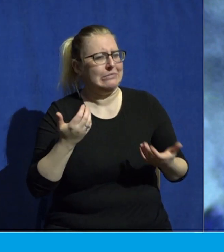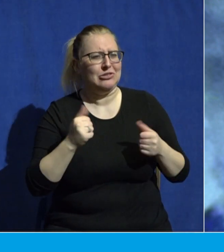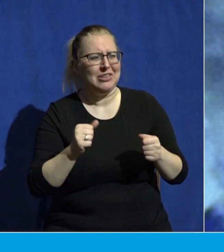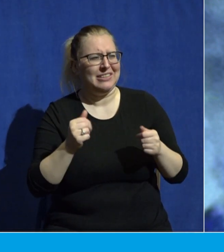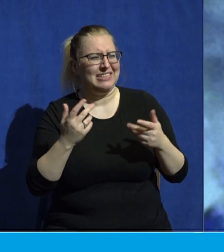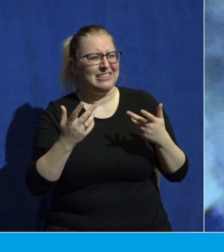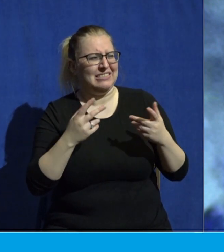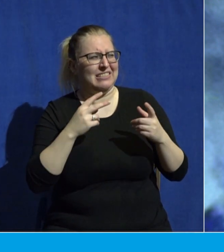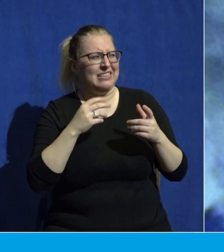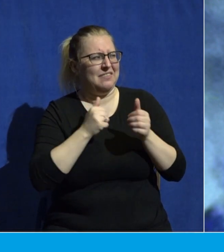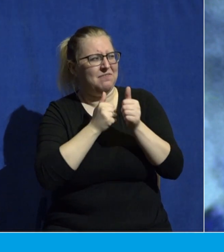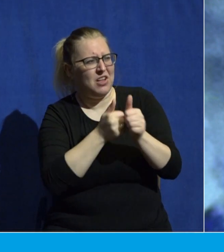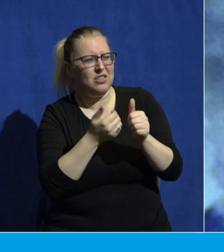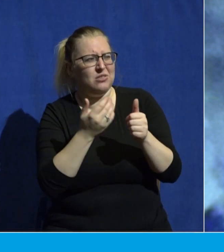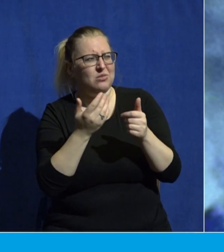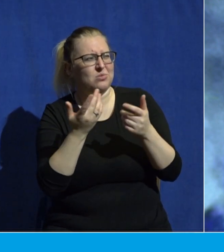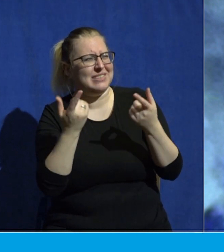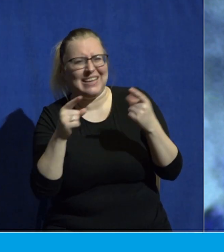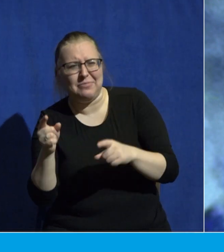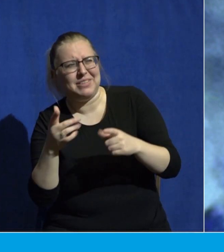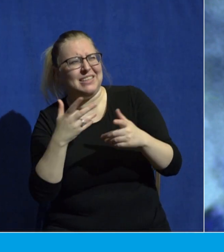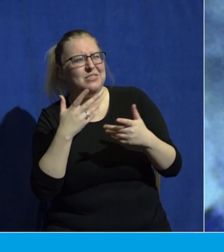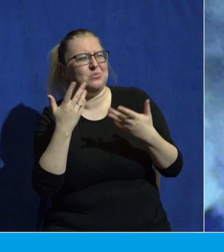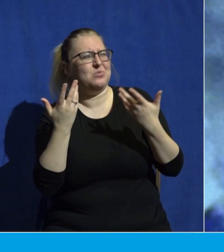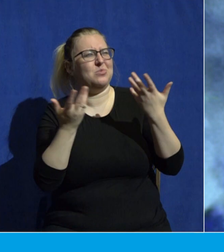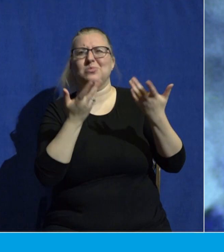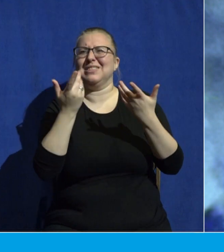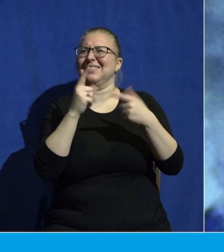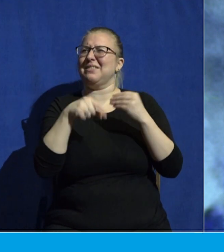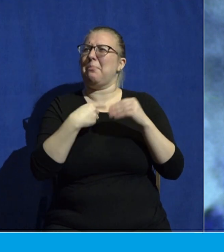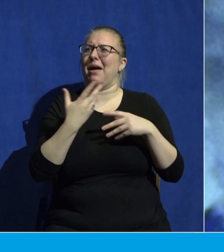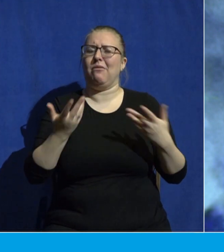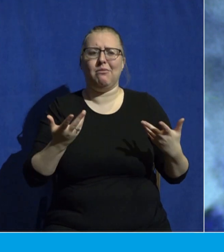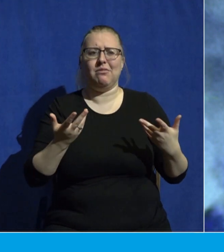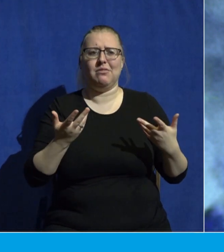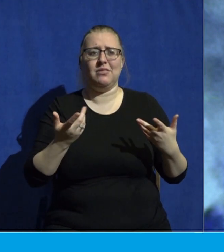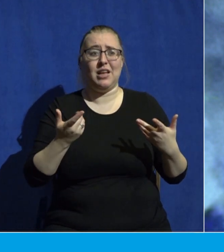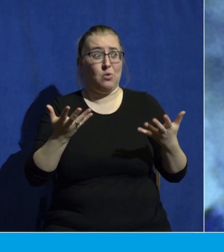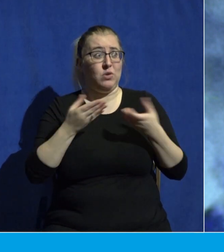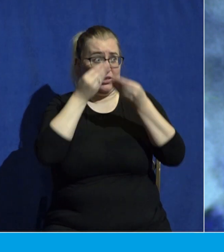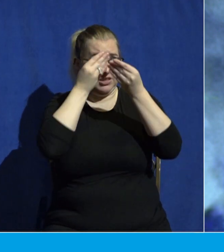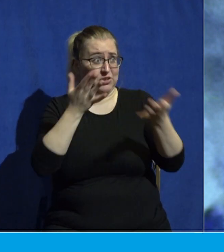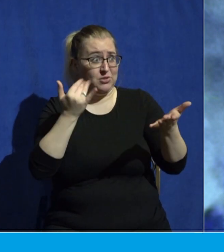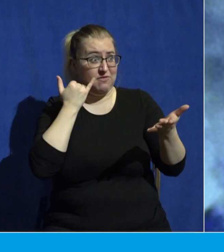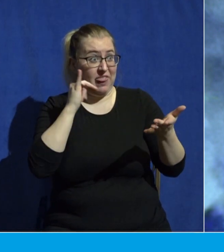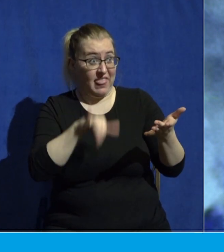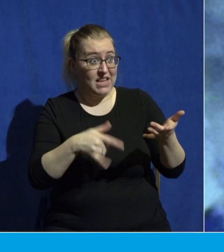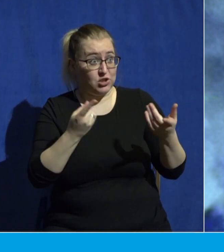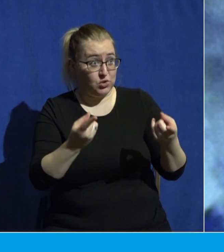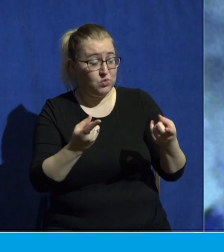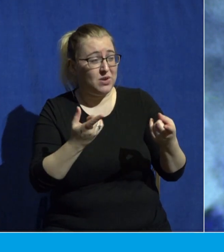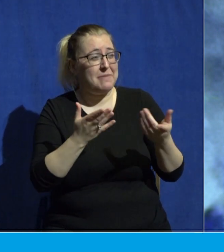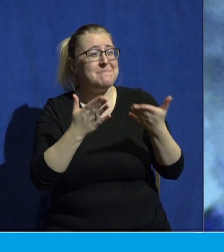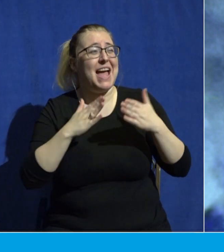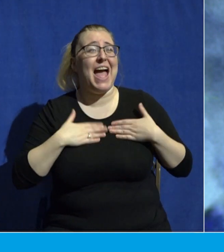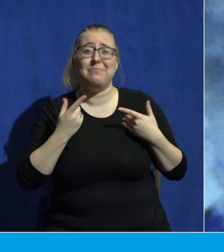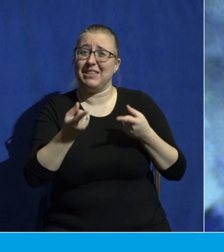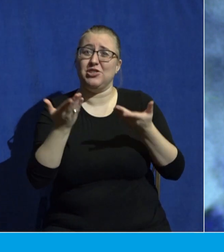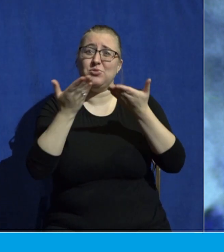track along and see what this is all about. And I just want to tell you that I'm so glad you are here. And I've prayed for you that you would,